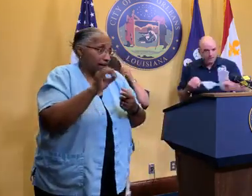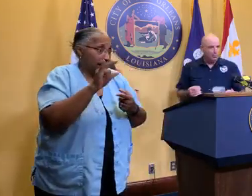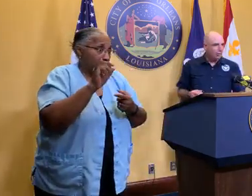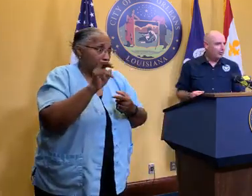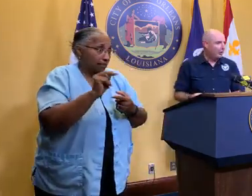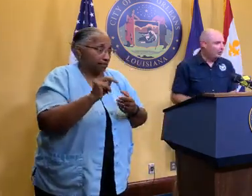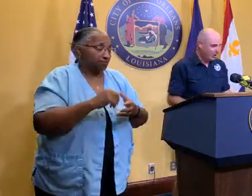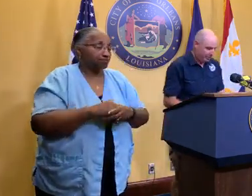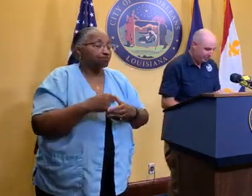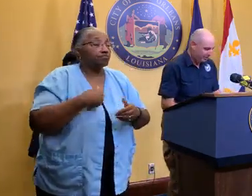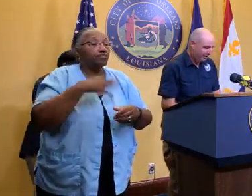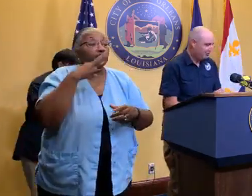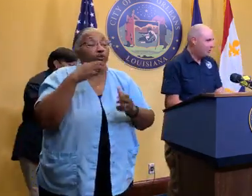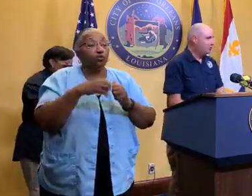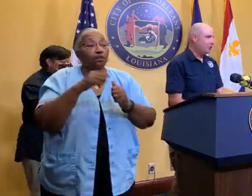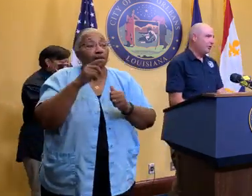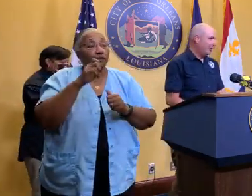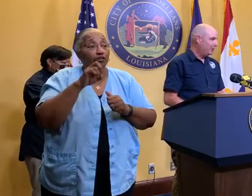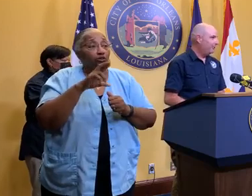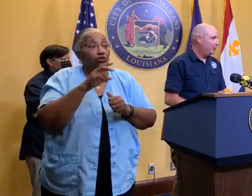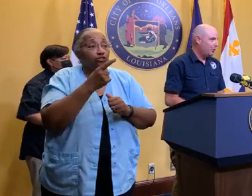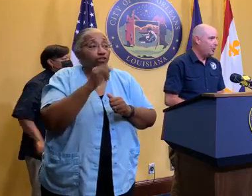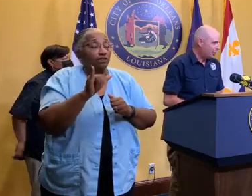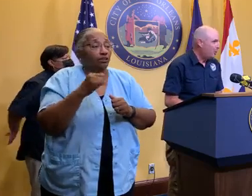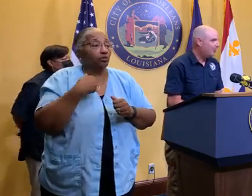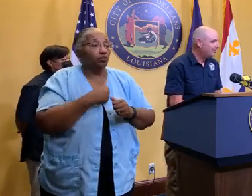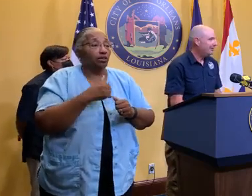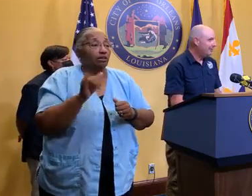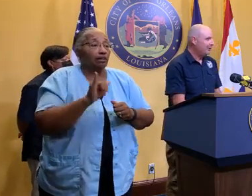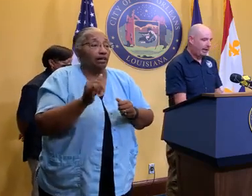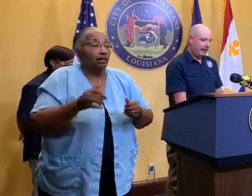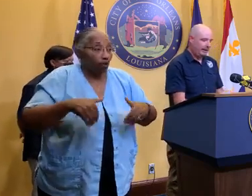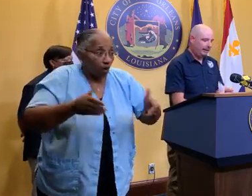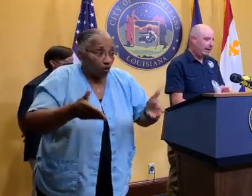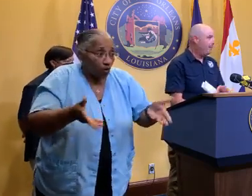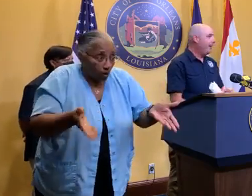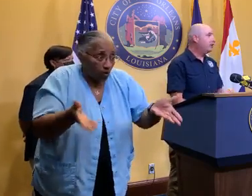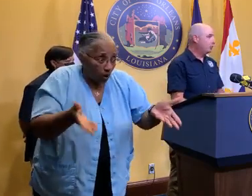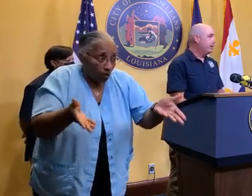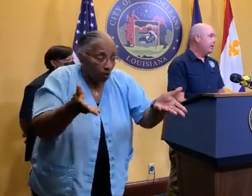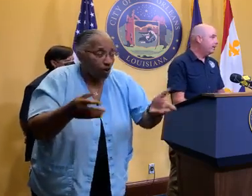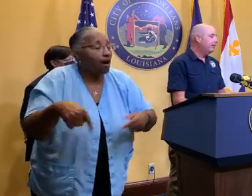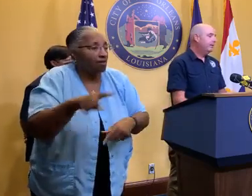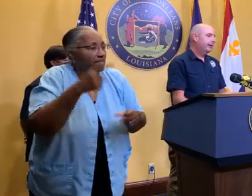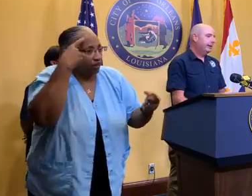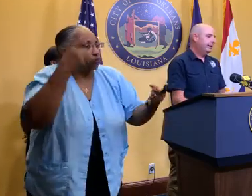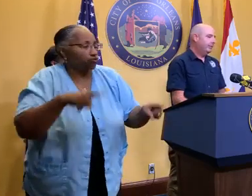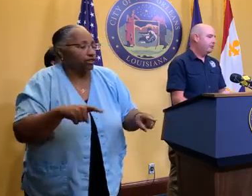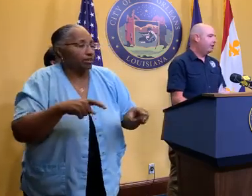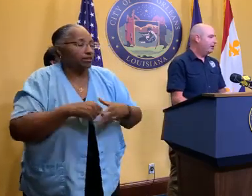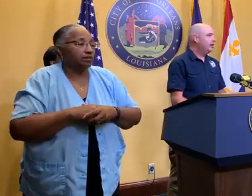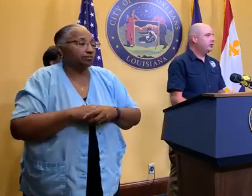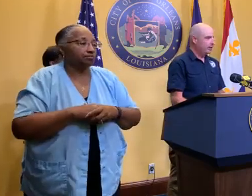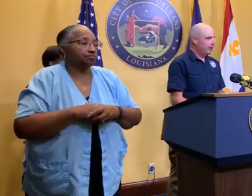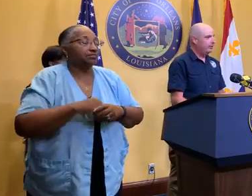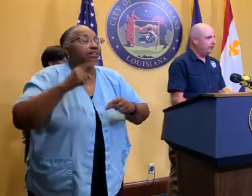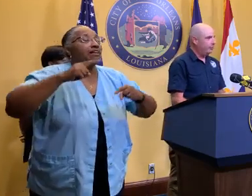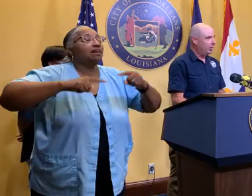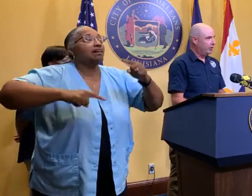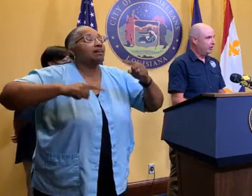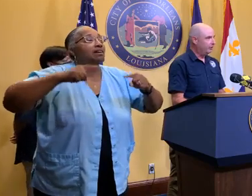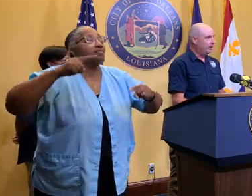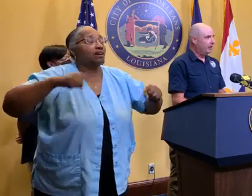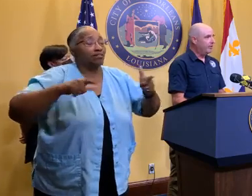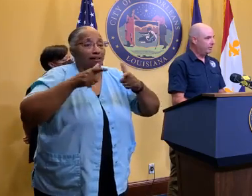I spoke with Energy up there, and, of course, we're like, go, go, go, you know, and they agree. There's varying degrees